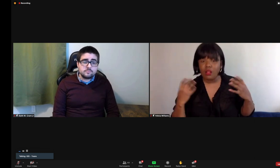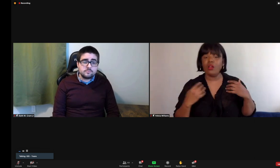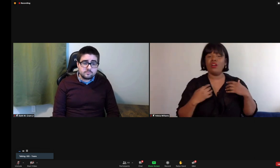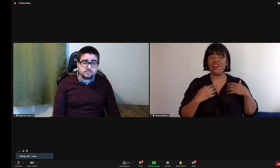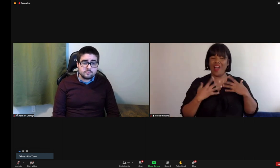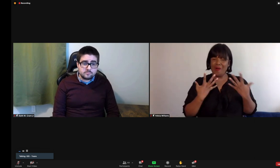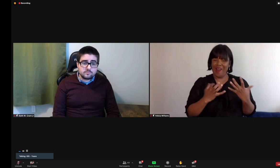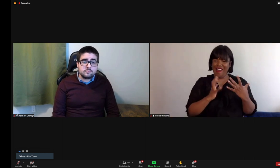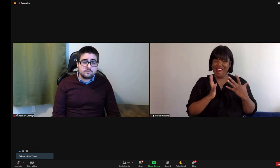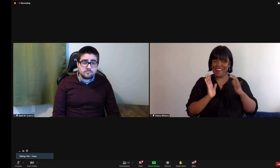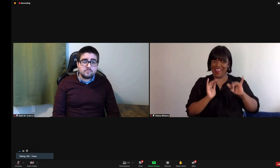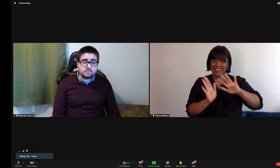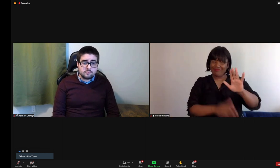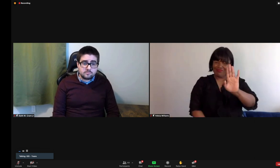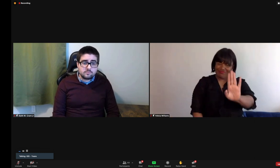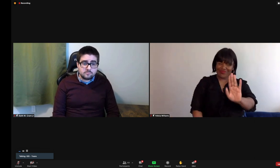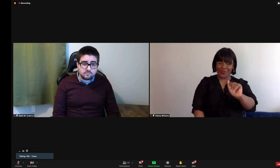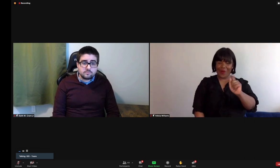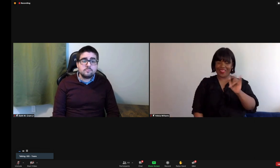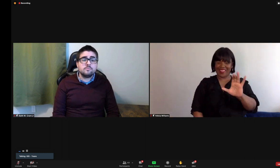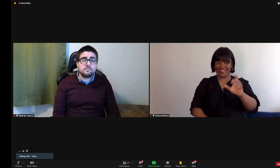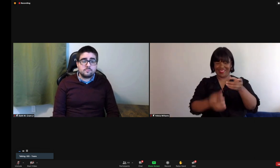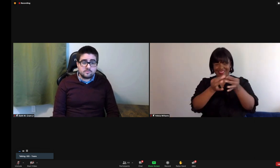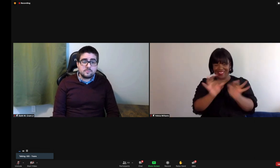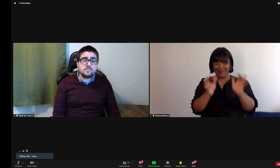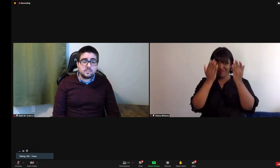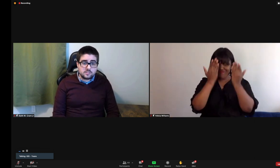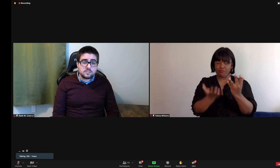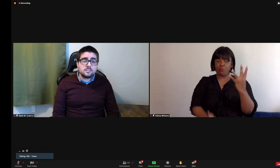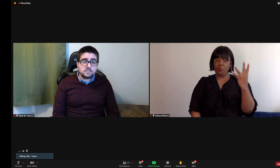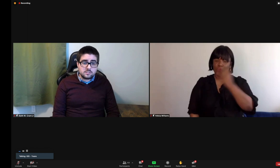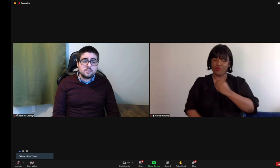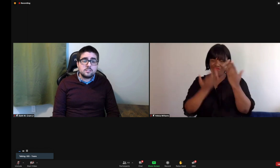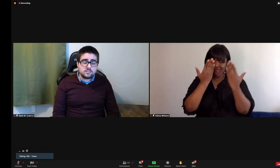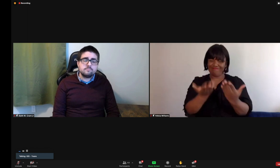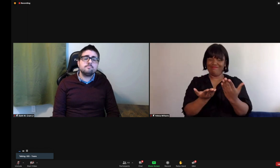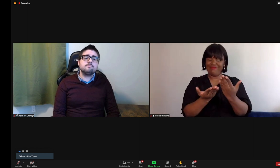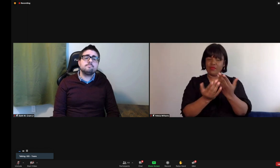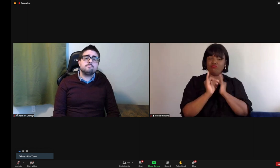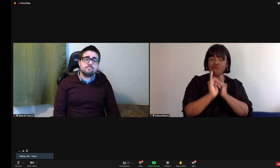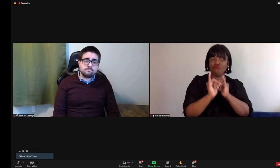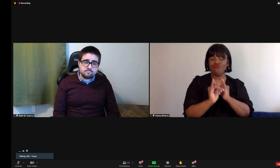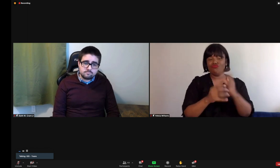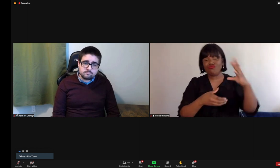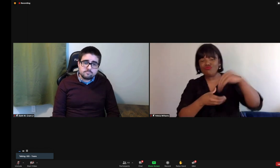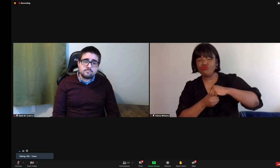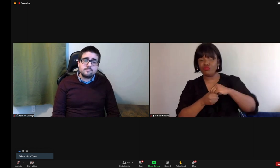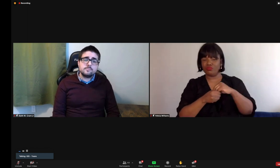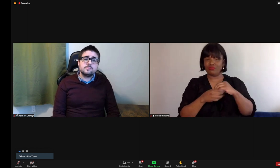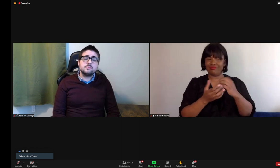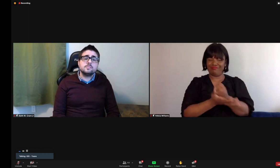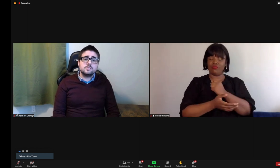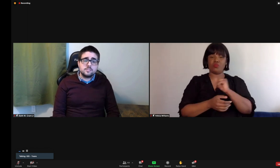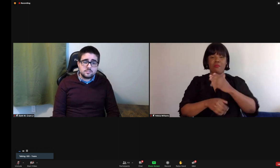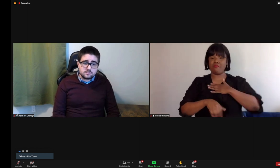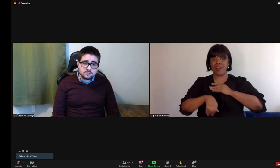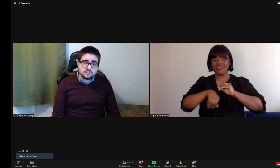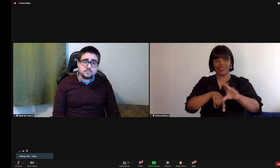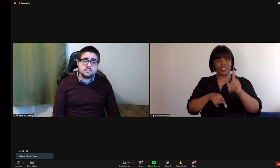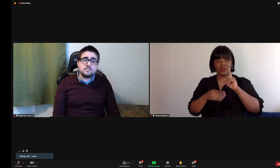if what they're putting on camera truly represents what they want to be represented in the most authentic way. So you really want to make sure you